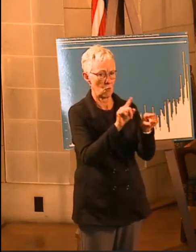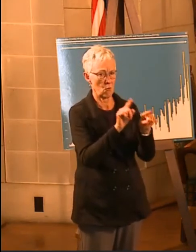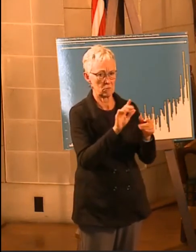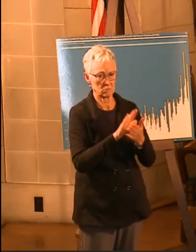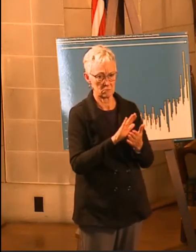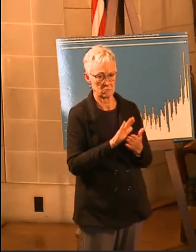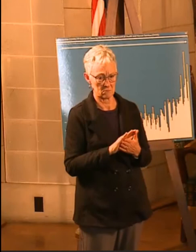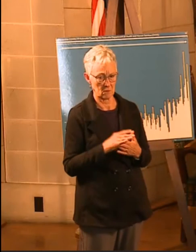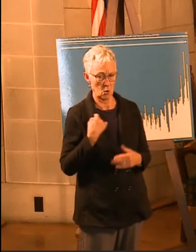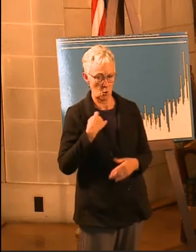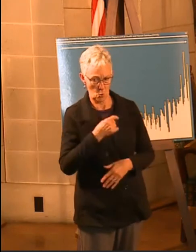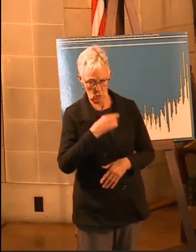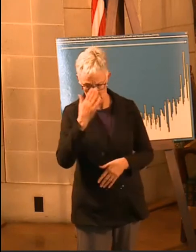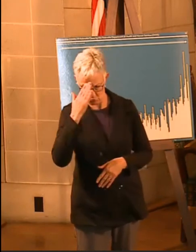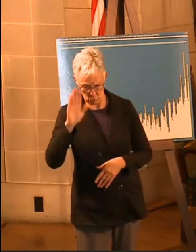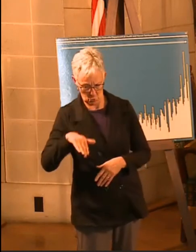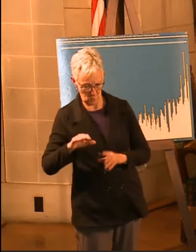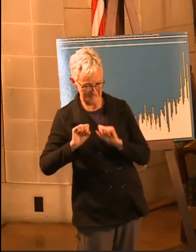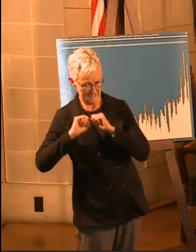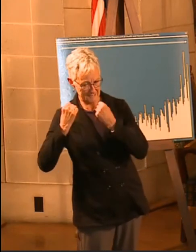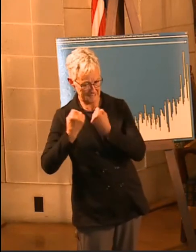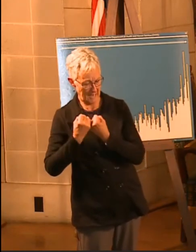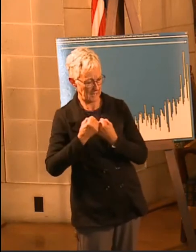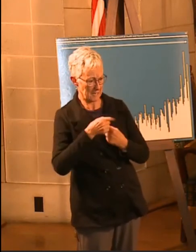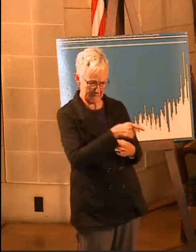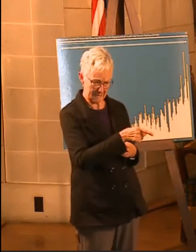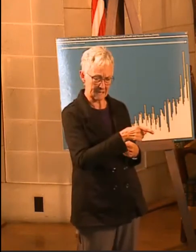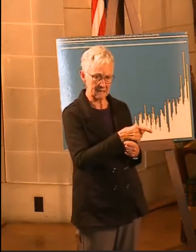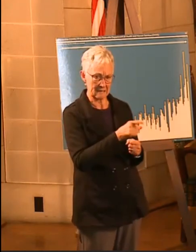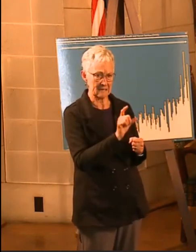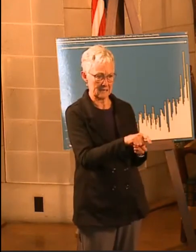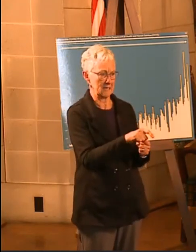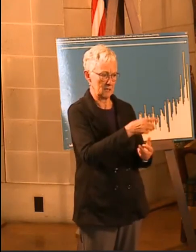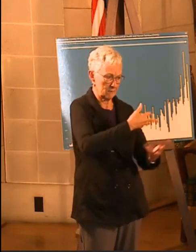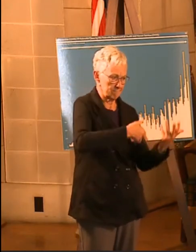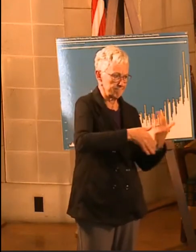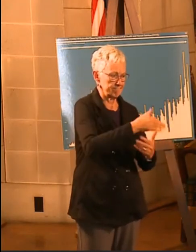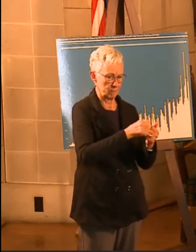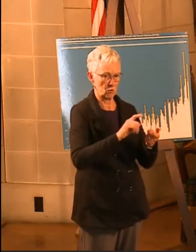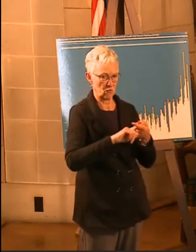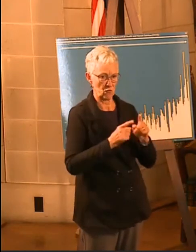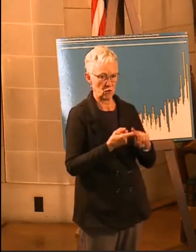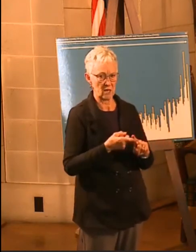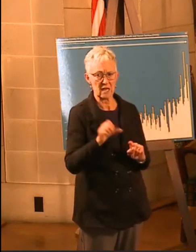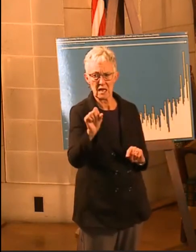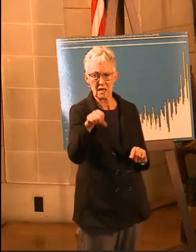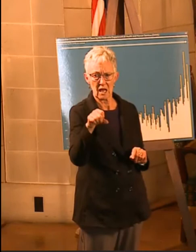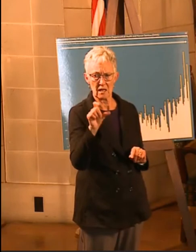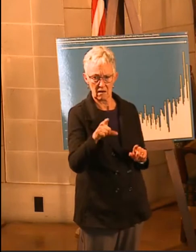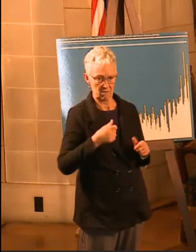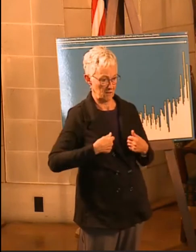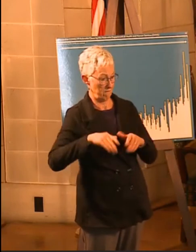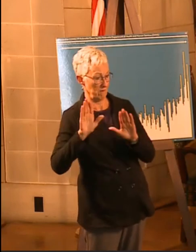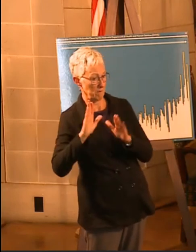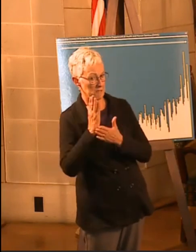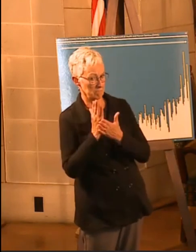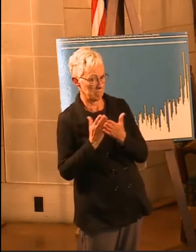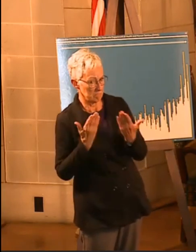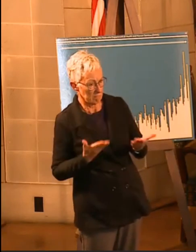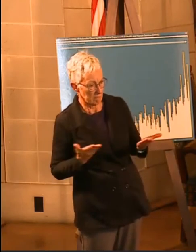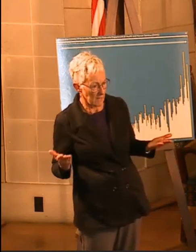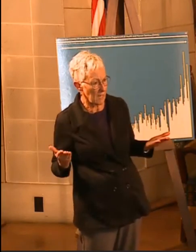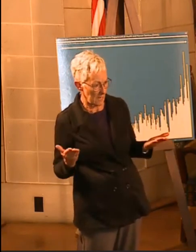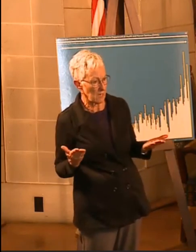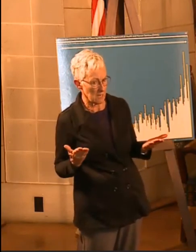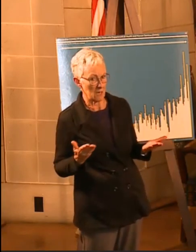receiving the types of services that they need, that they're able to be around friends. Yes, we're giving up some things and sacrificing certain things.